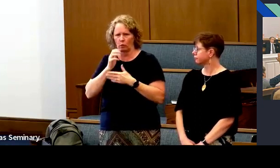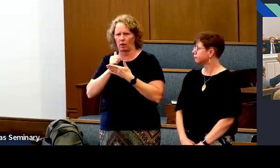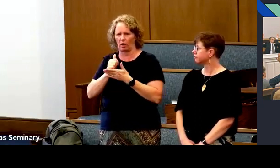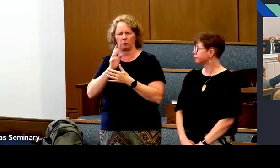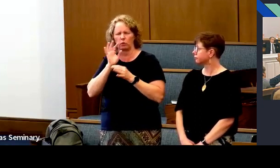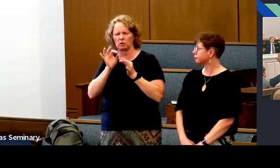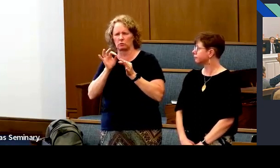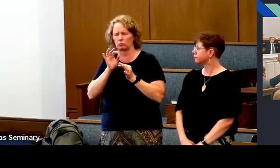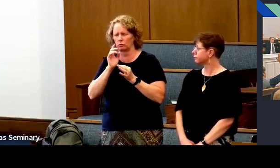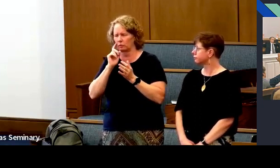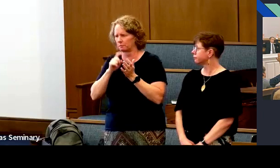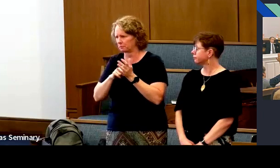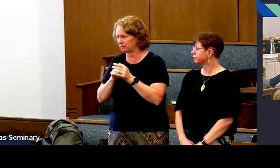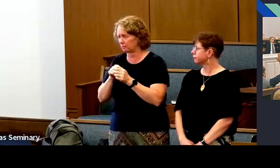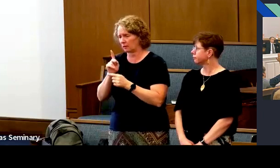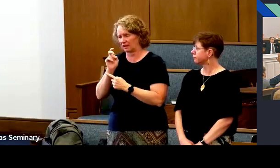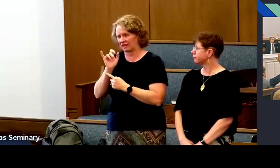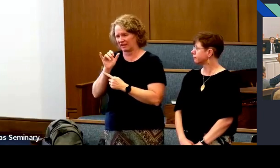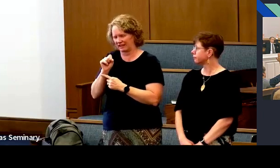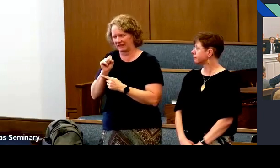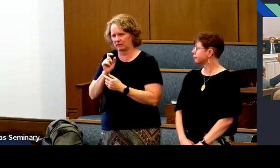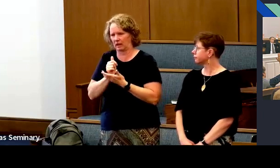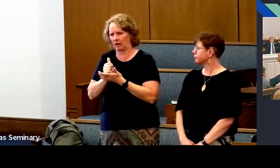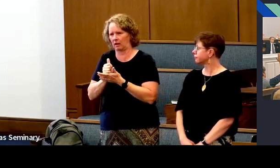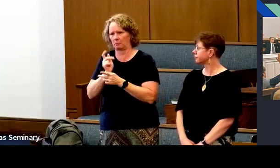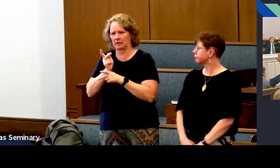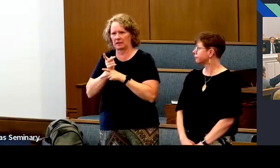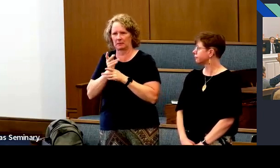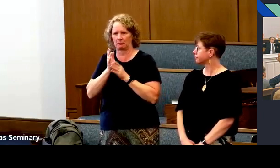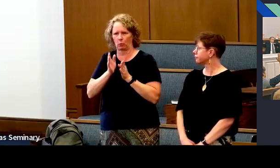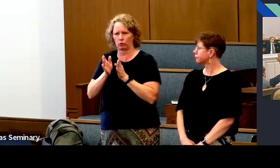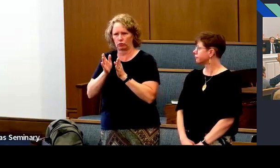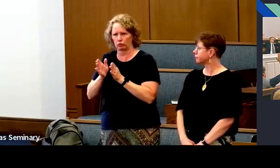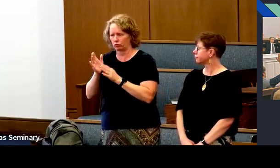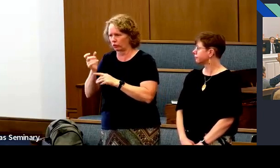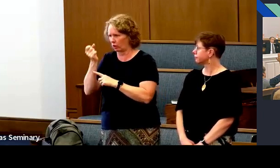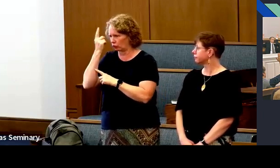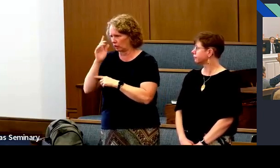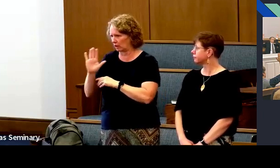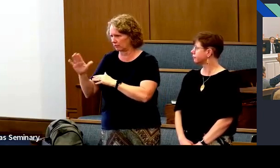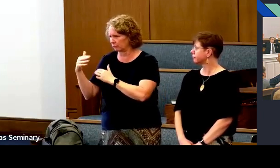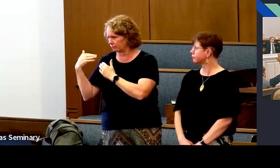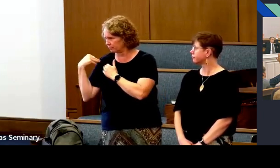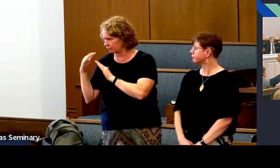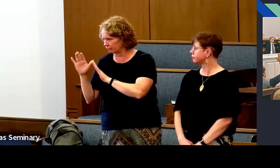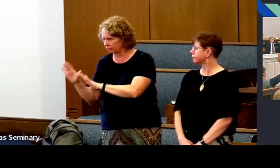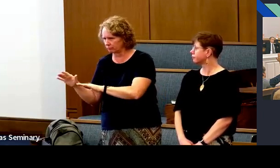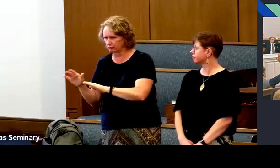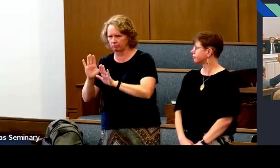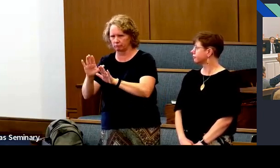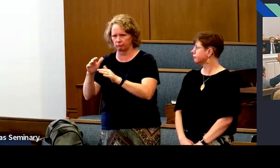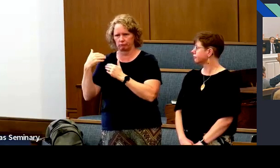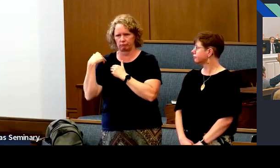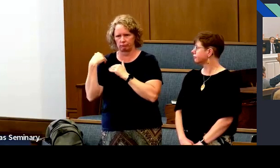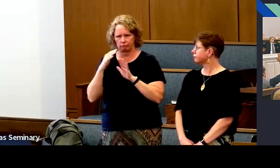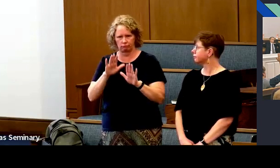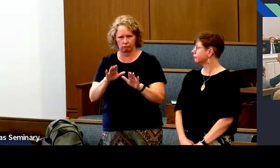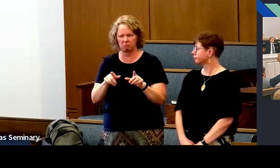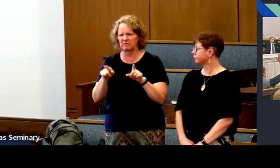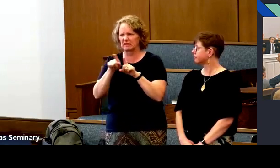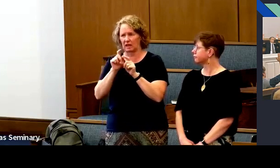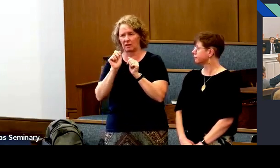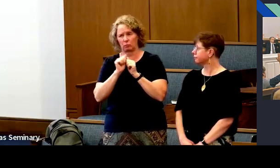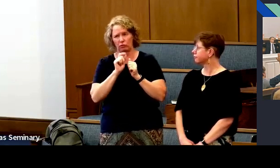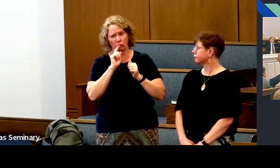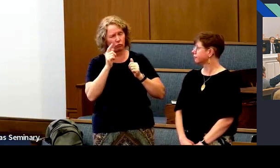is responsible, and we'll explain that, but keys help maintain the order of